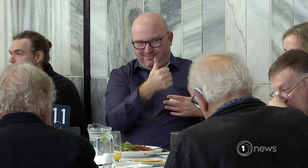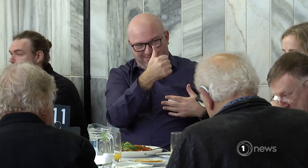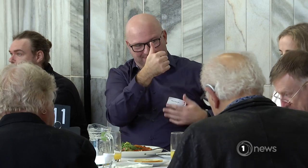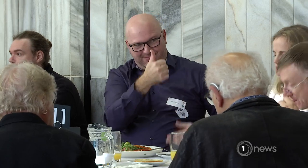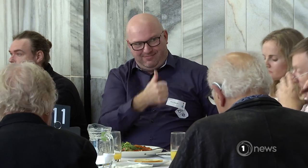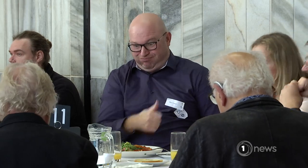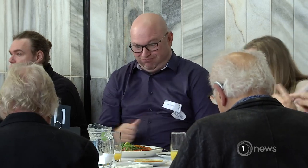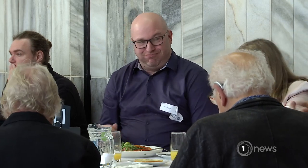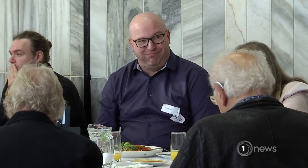Stevenson, One News.